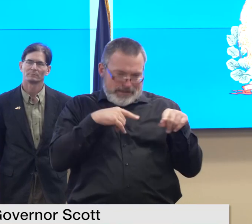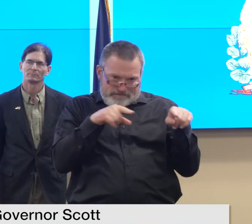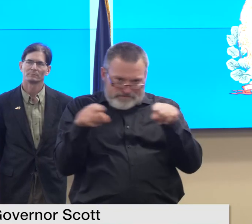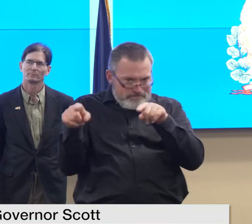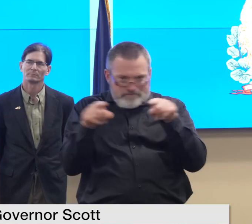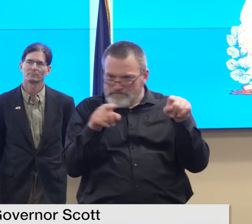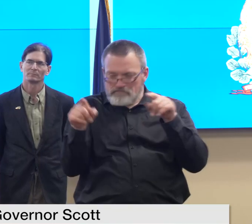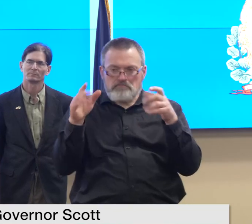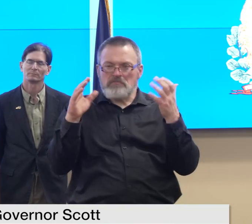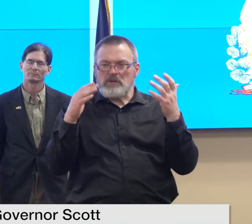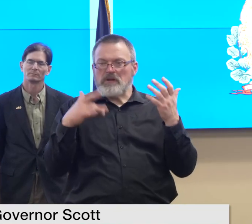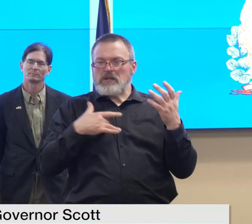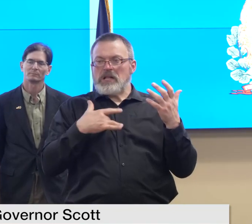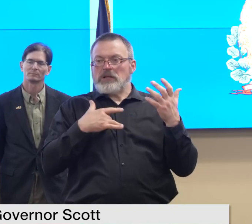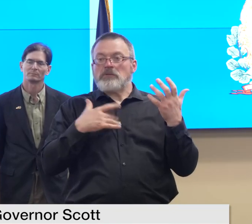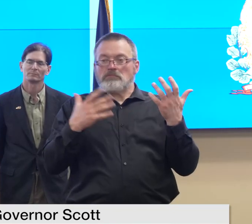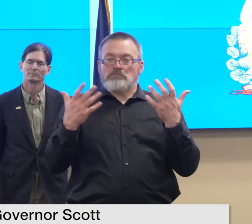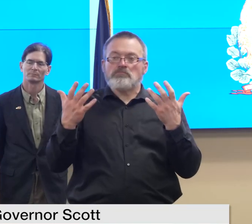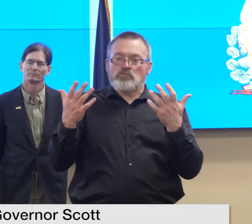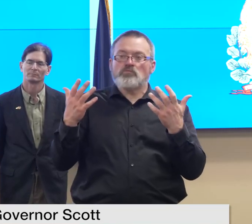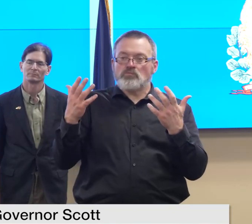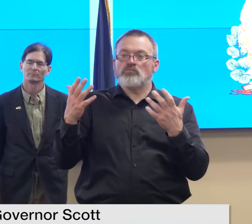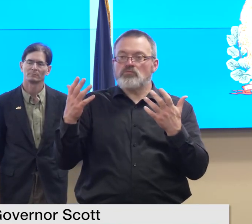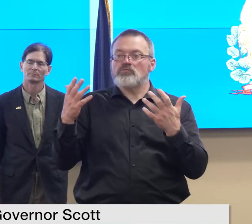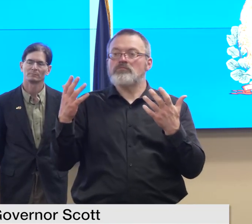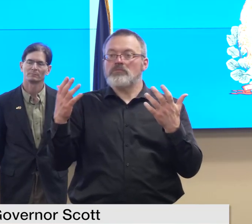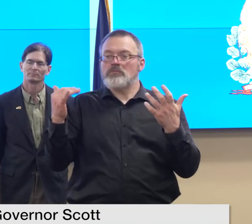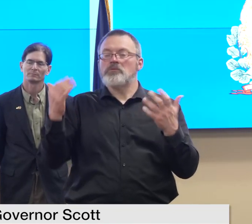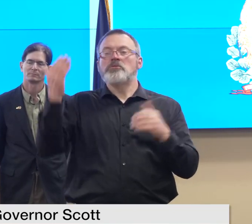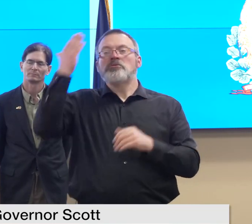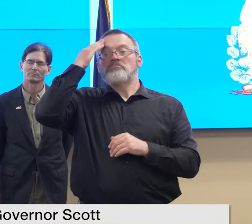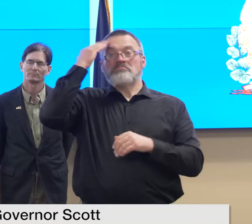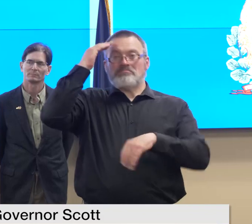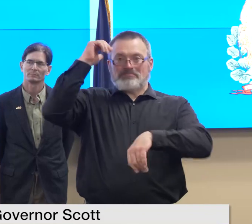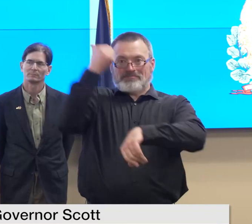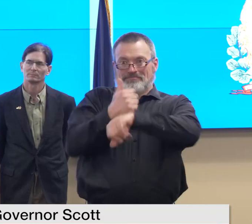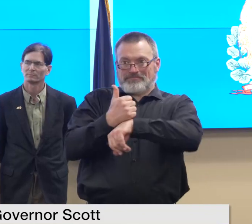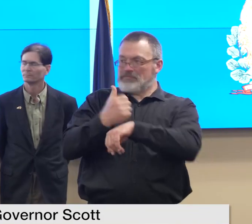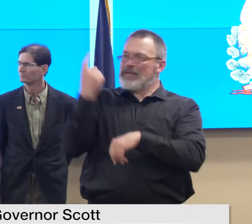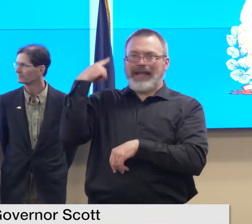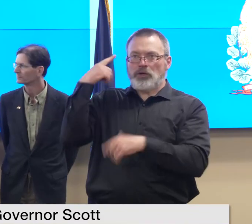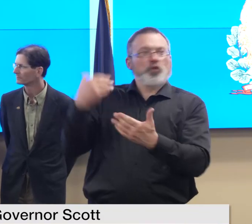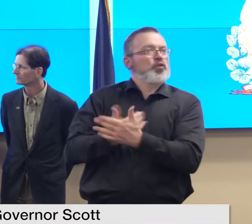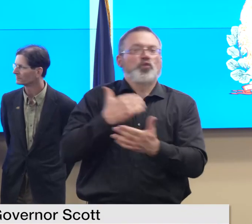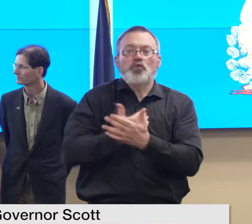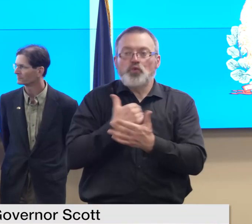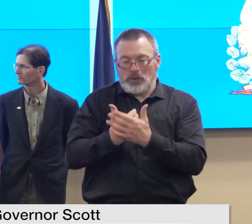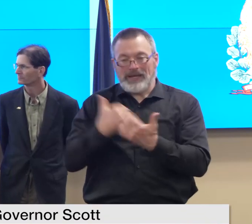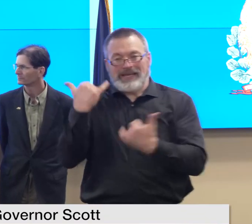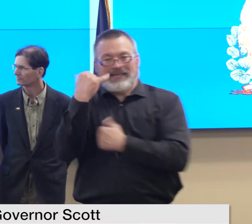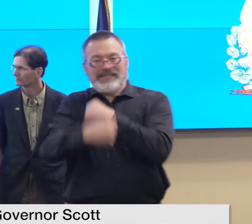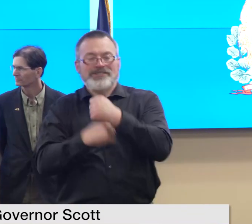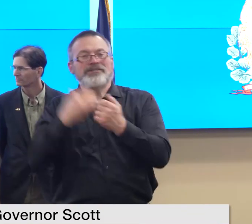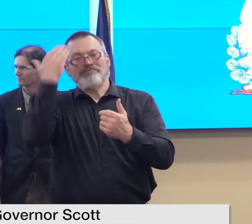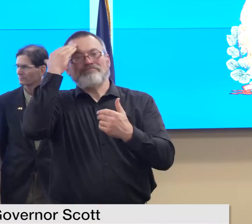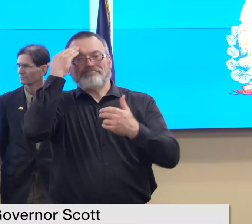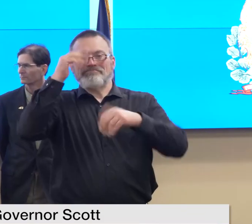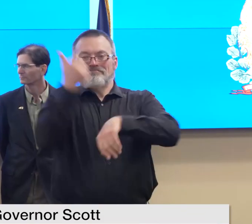more accustomed to using 2-1-1 than they were a year ago but eric could address that